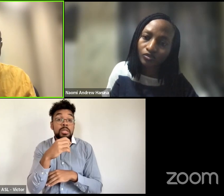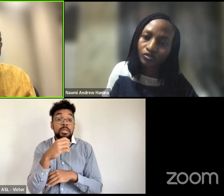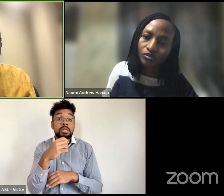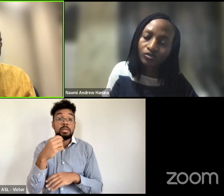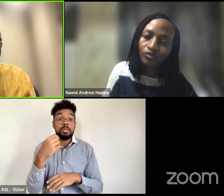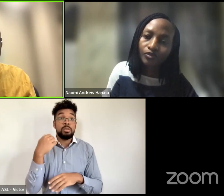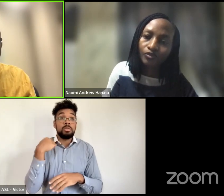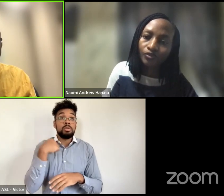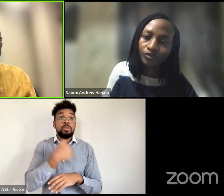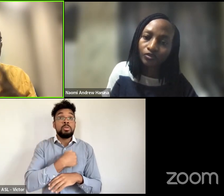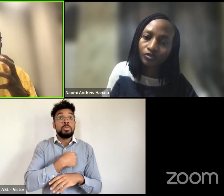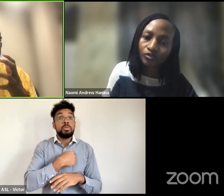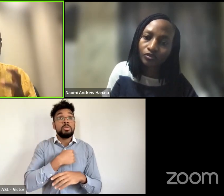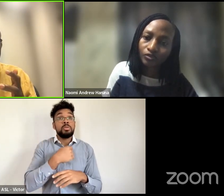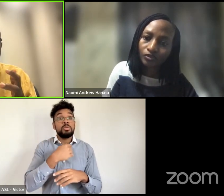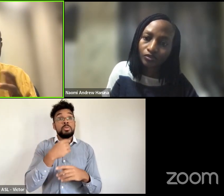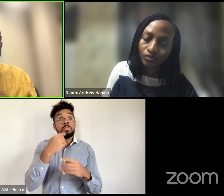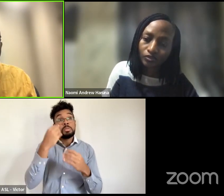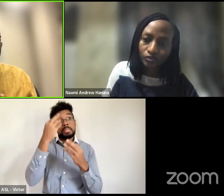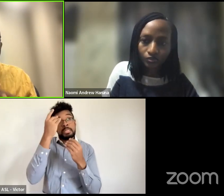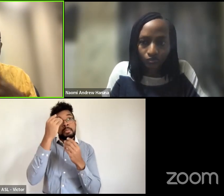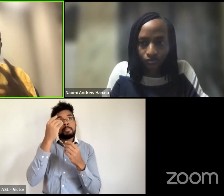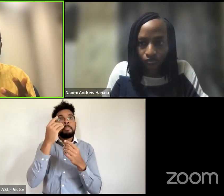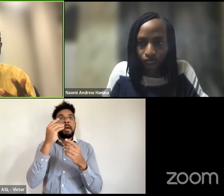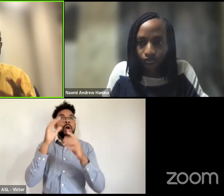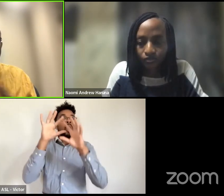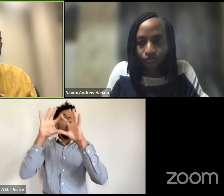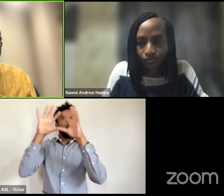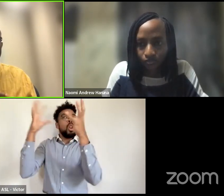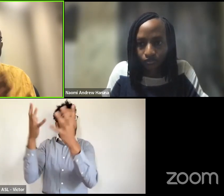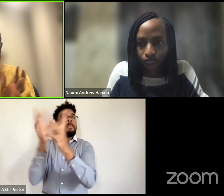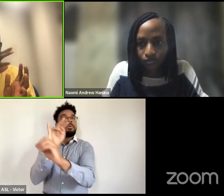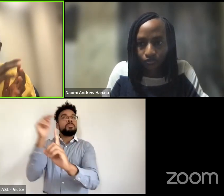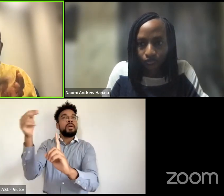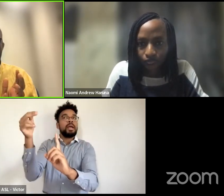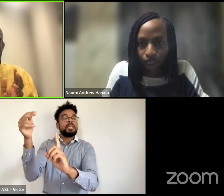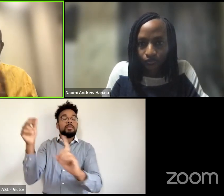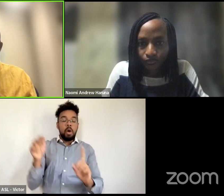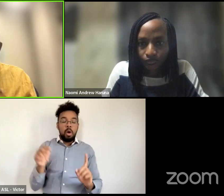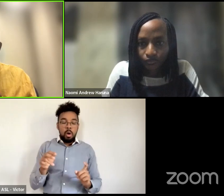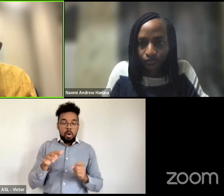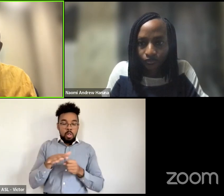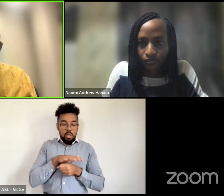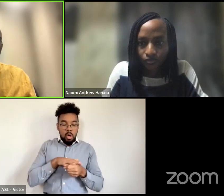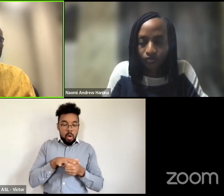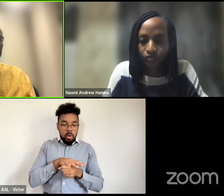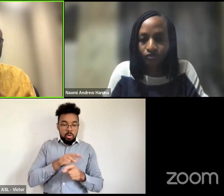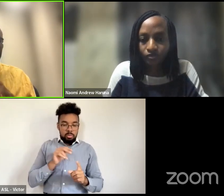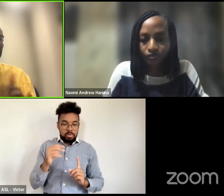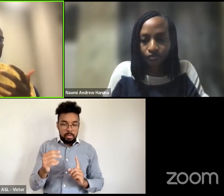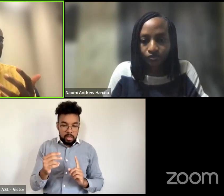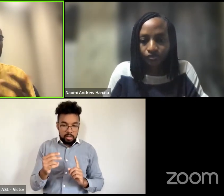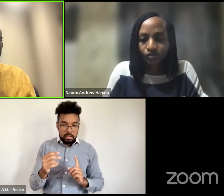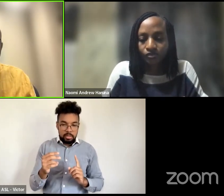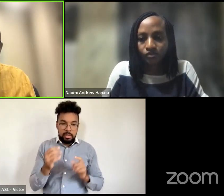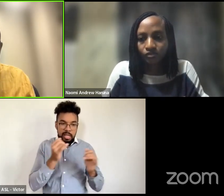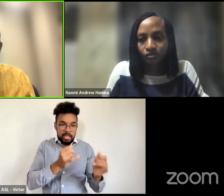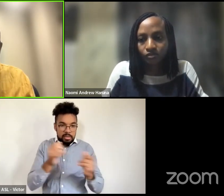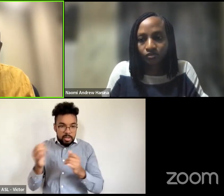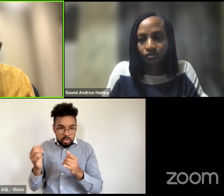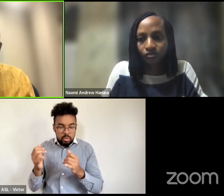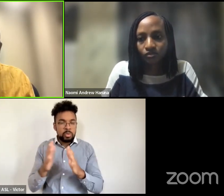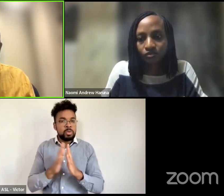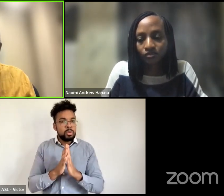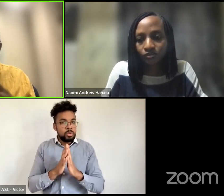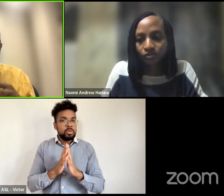and when we start thinking about acting locally and personally and the other thing that came out of all these